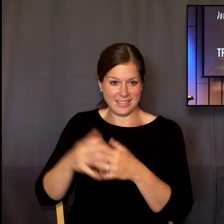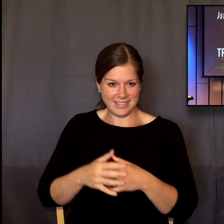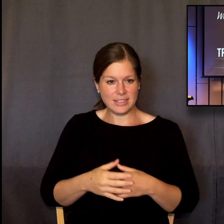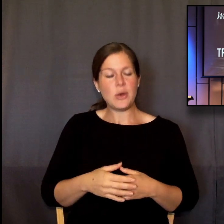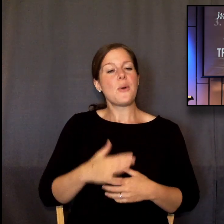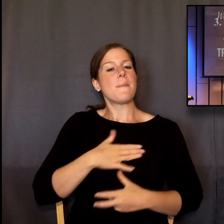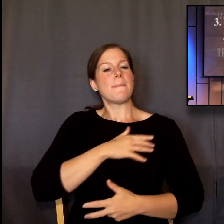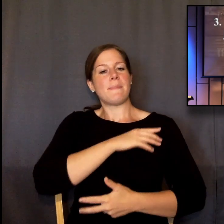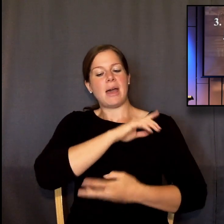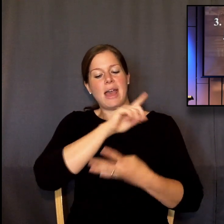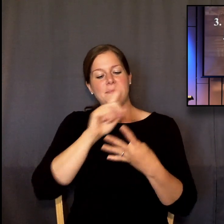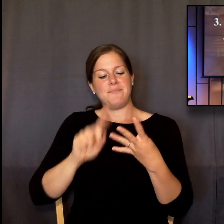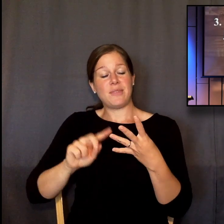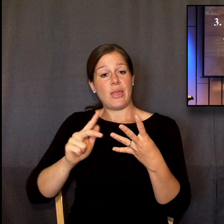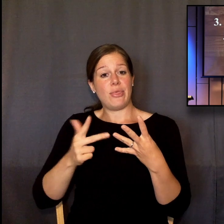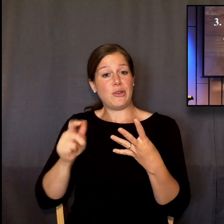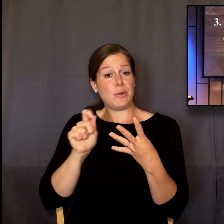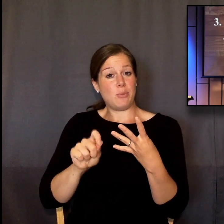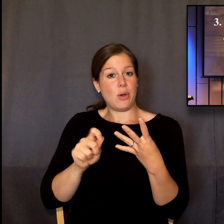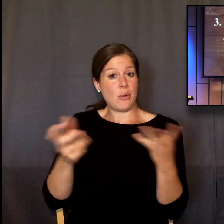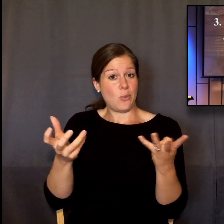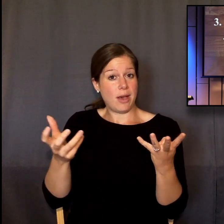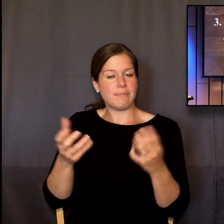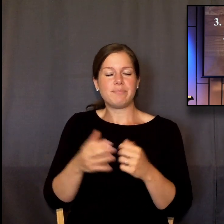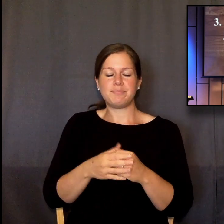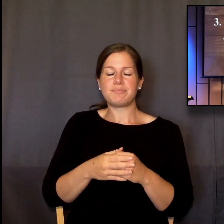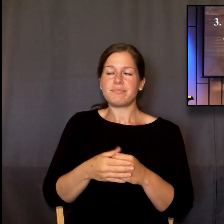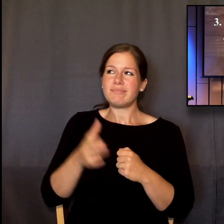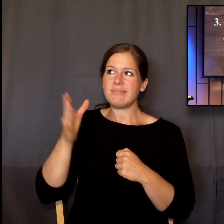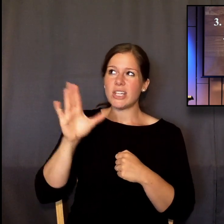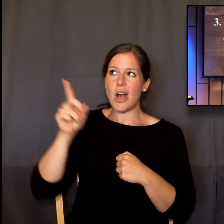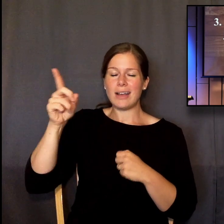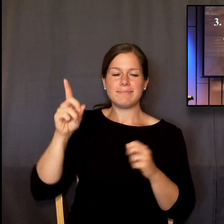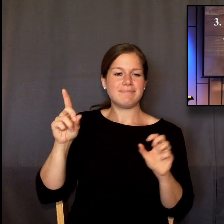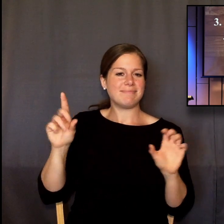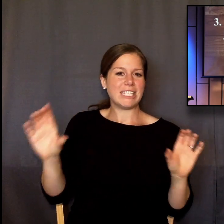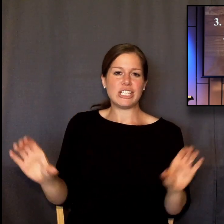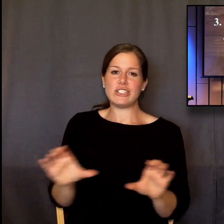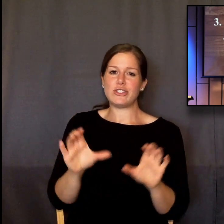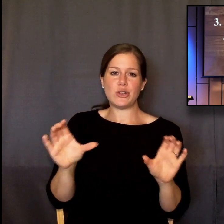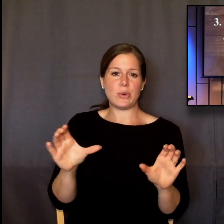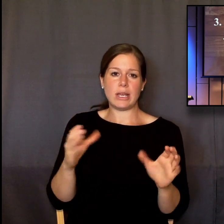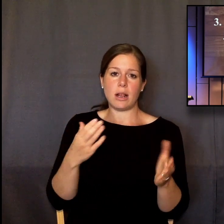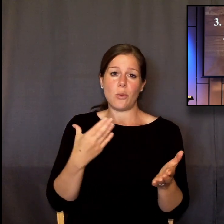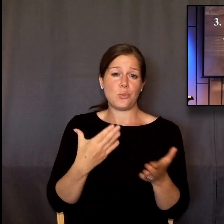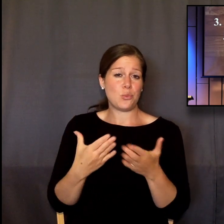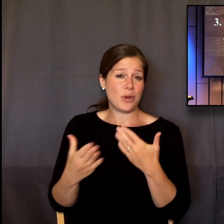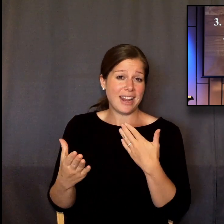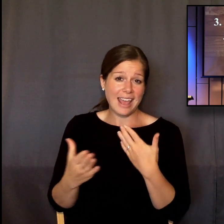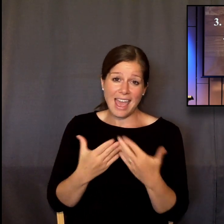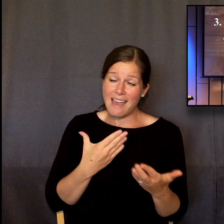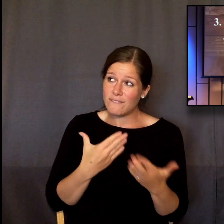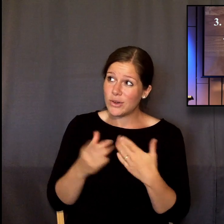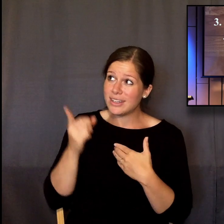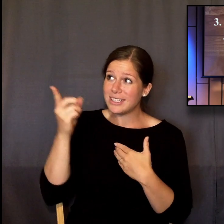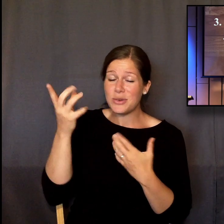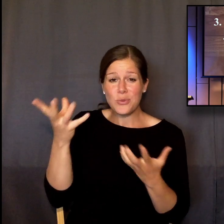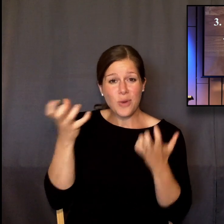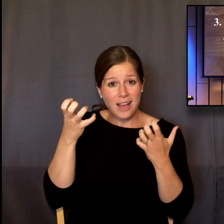number three, admit God is doing whatever he wants. Admit it. You look at that text, you can't get